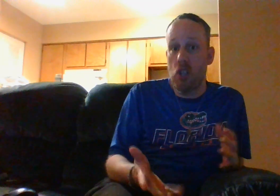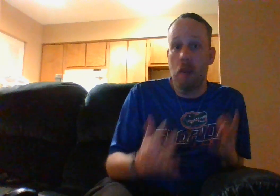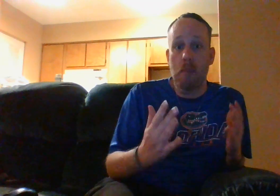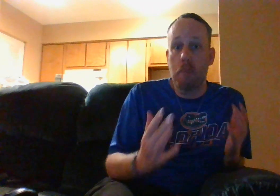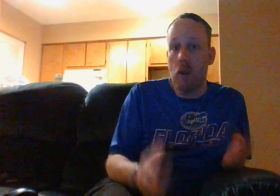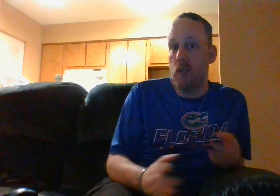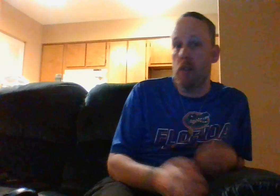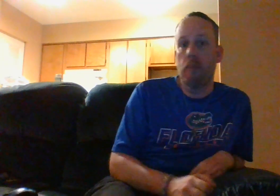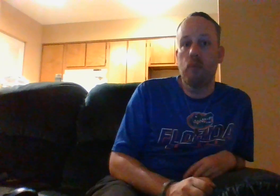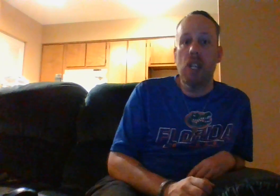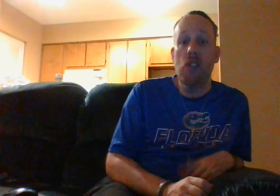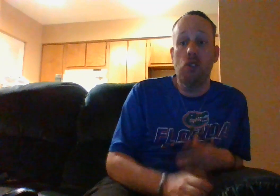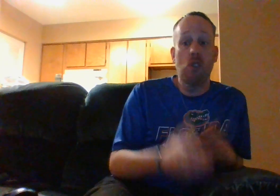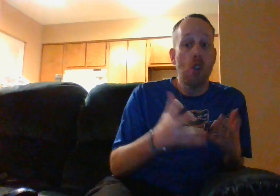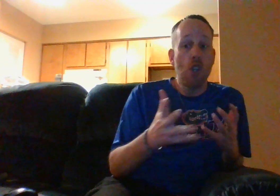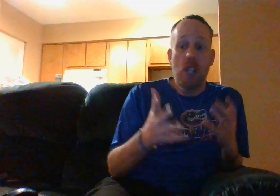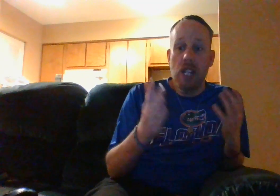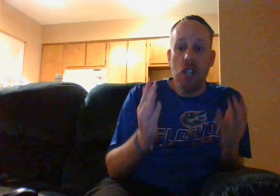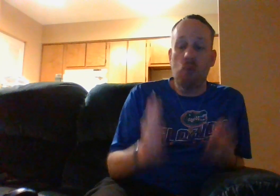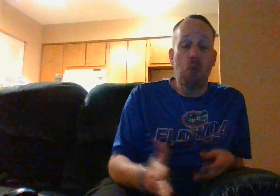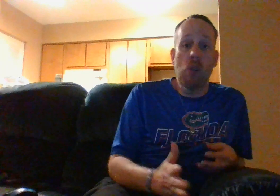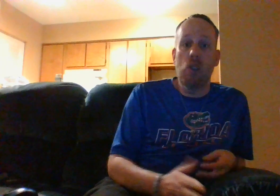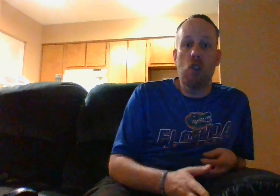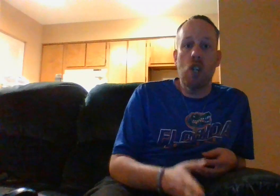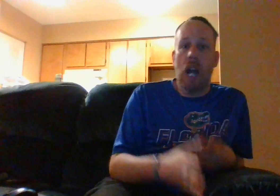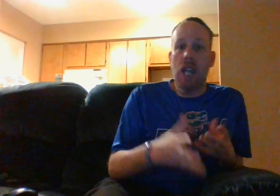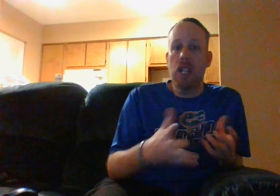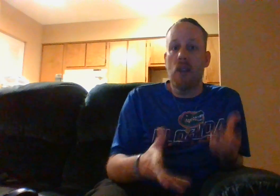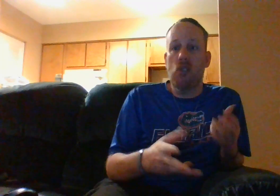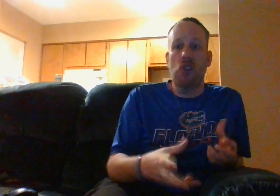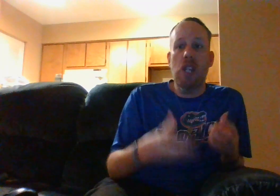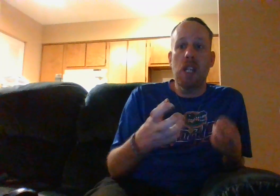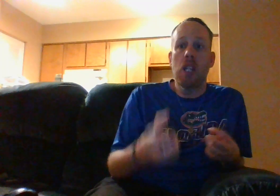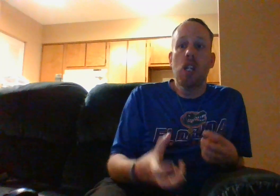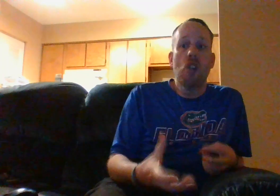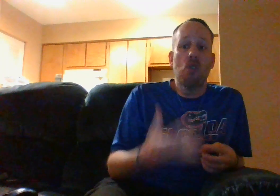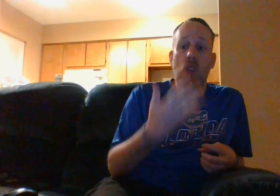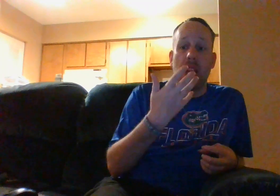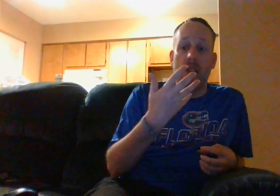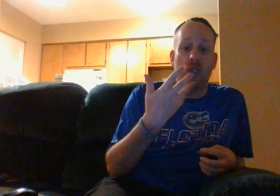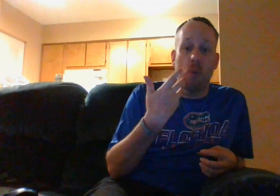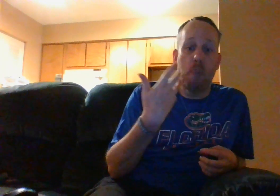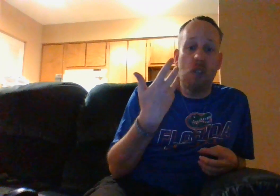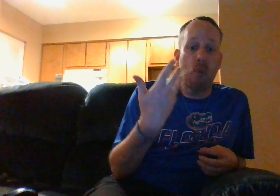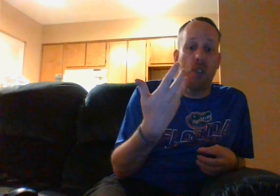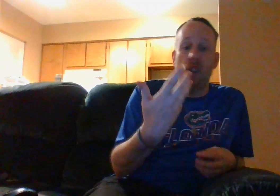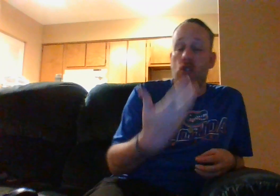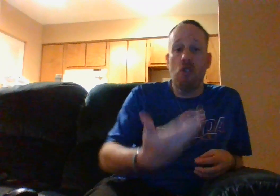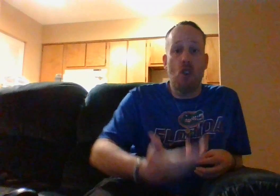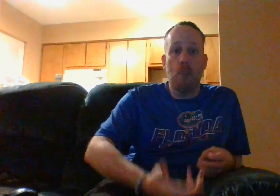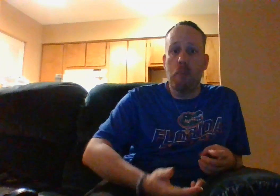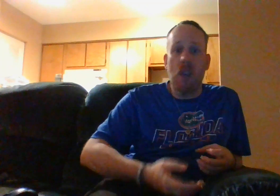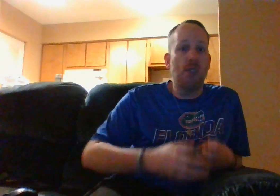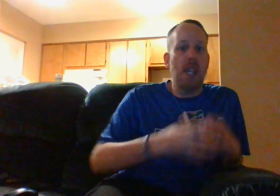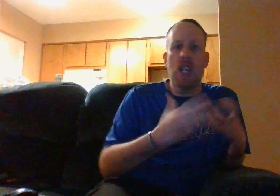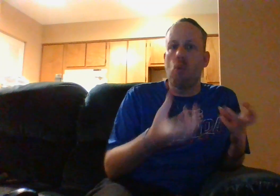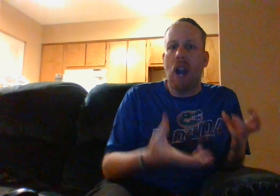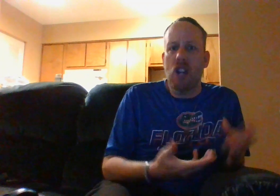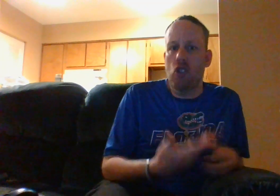perfect it's it's really really good i never seen like you know basically these basically interactions